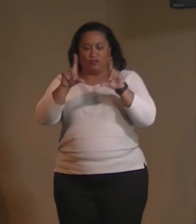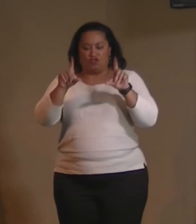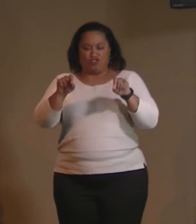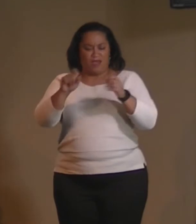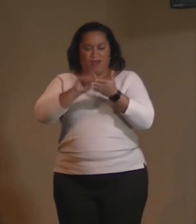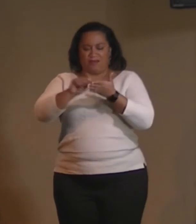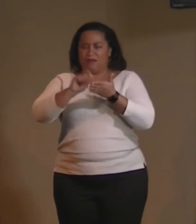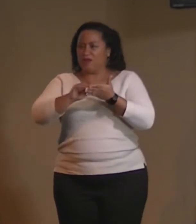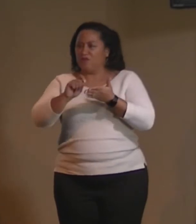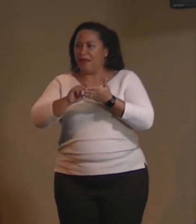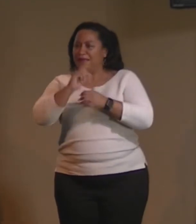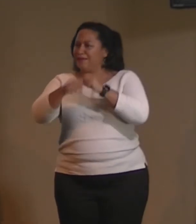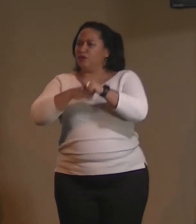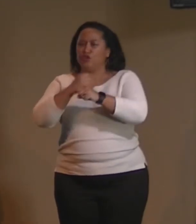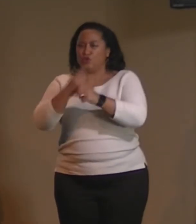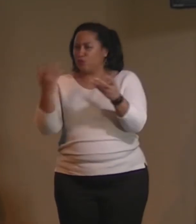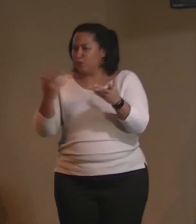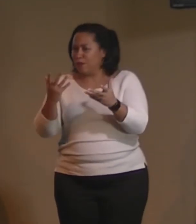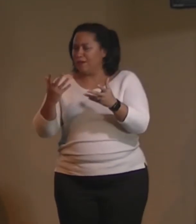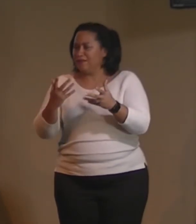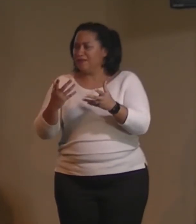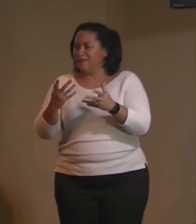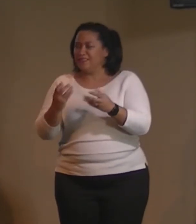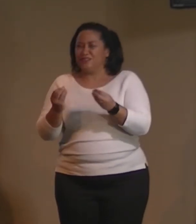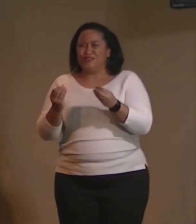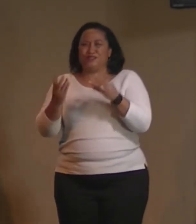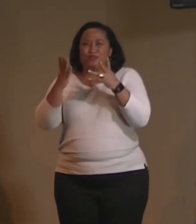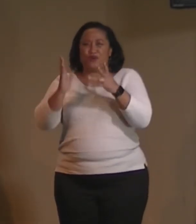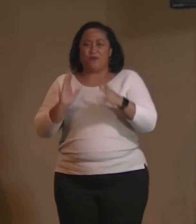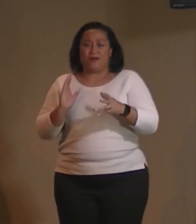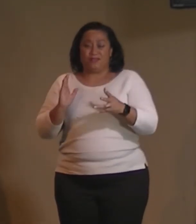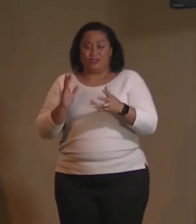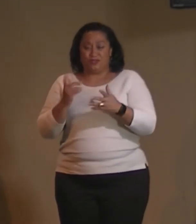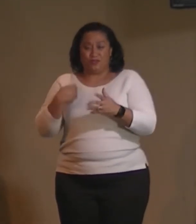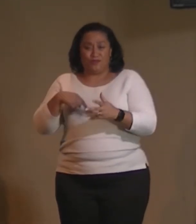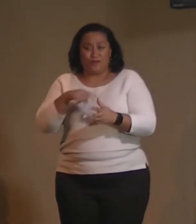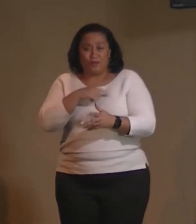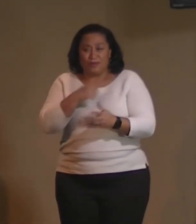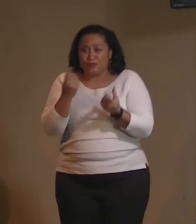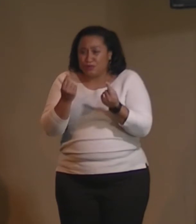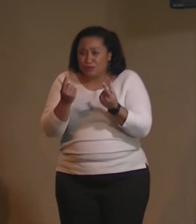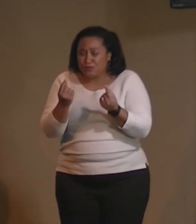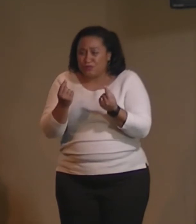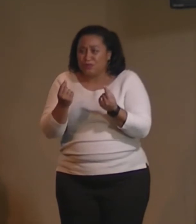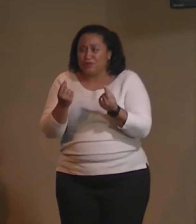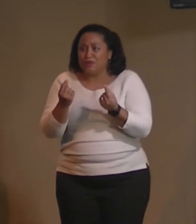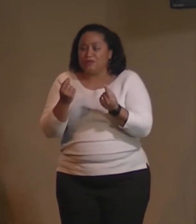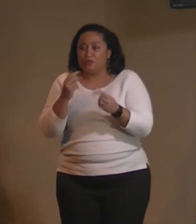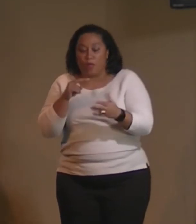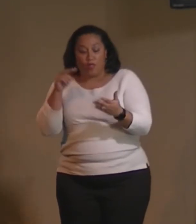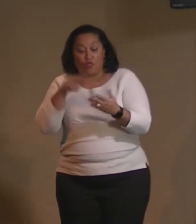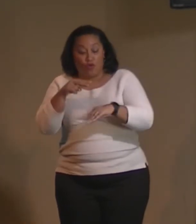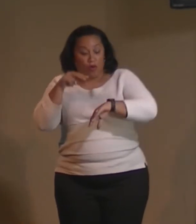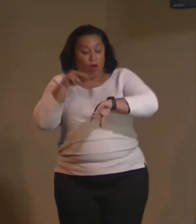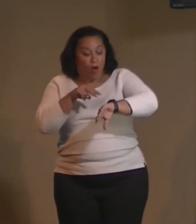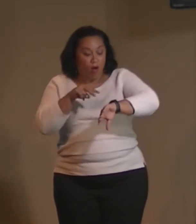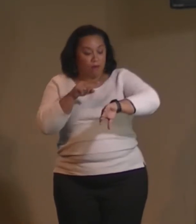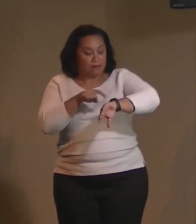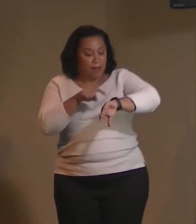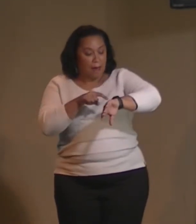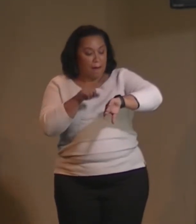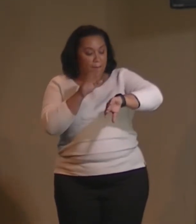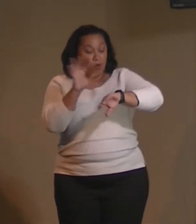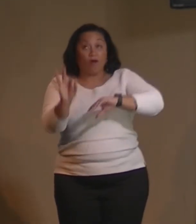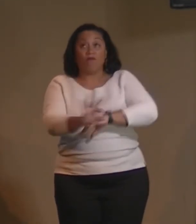What year is it? So much of what we do is based upon looking at the time or when the sun